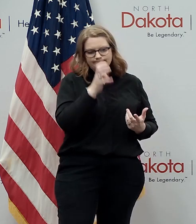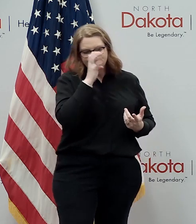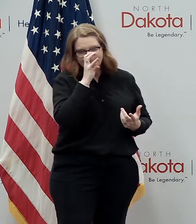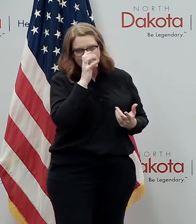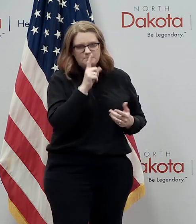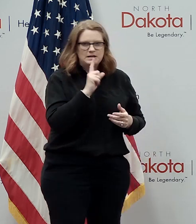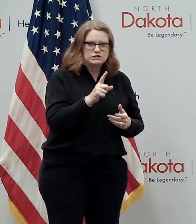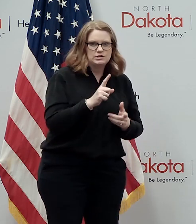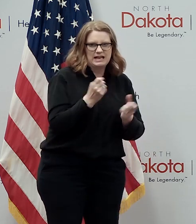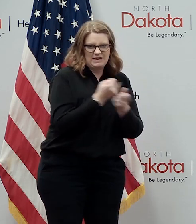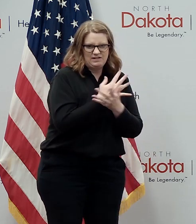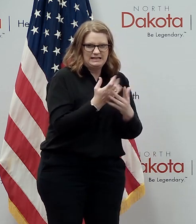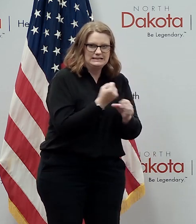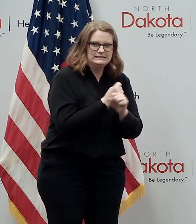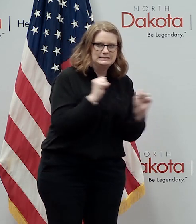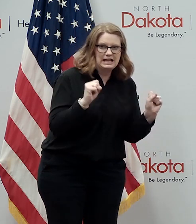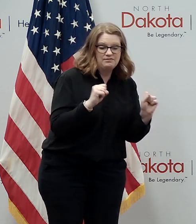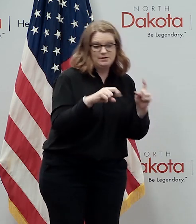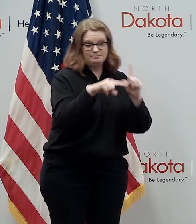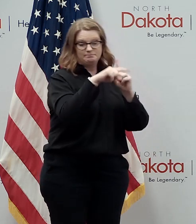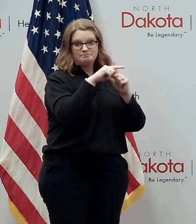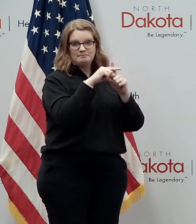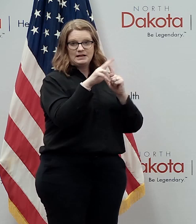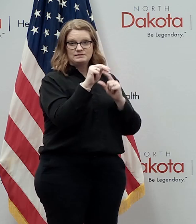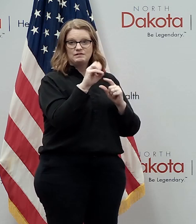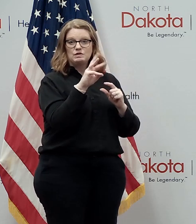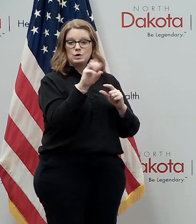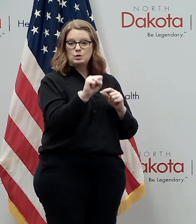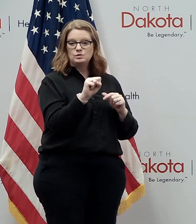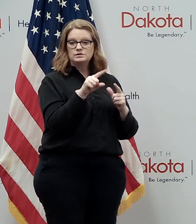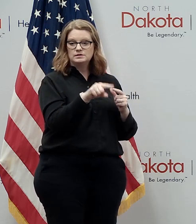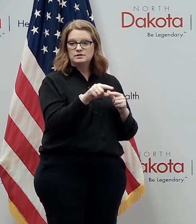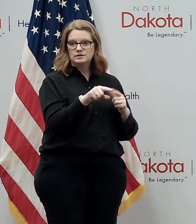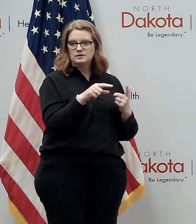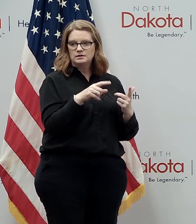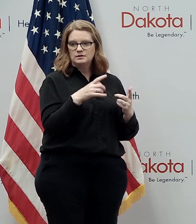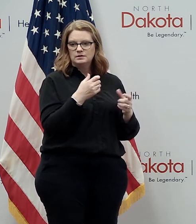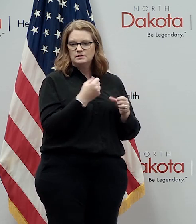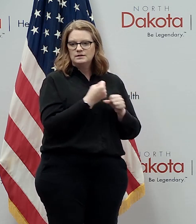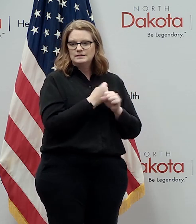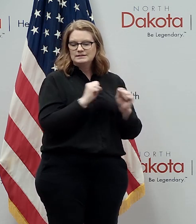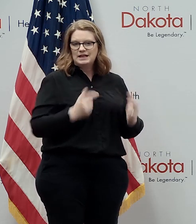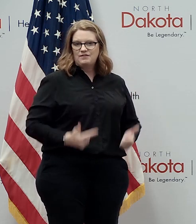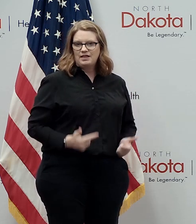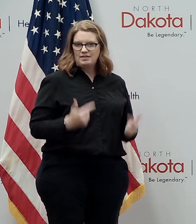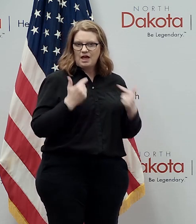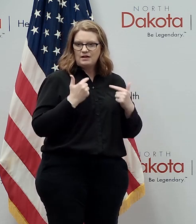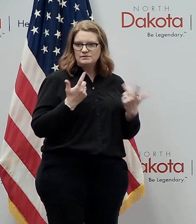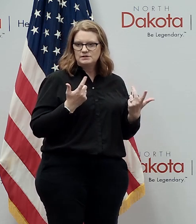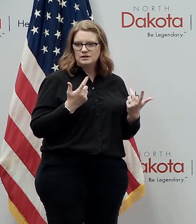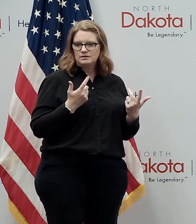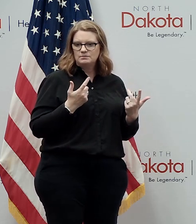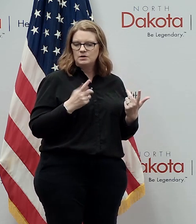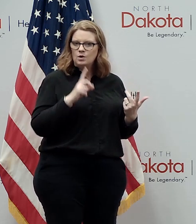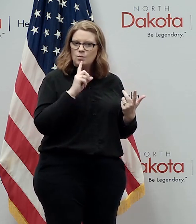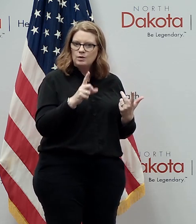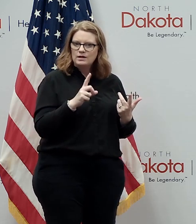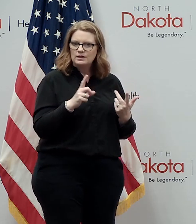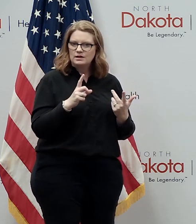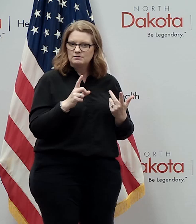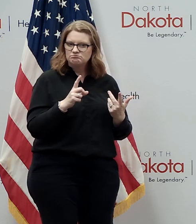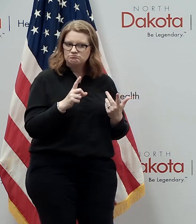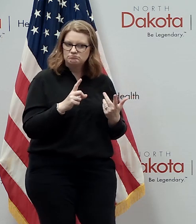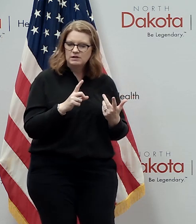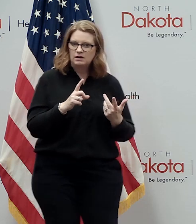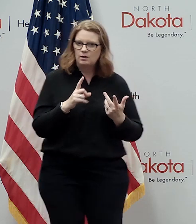and they've also got some good news this is in the news section saving lives is that's reason enough but we want to give you another reason